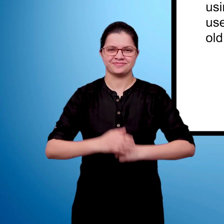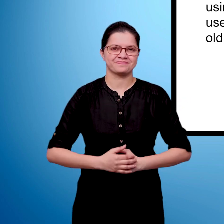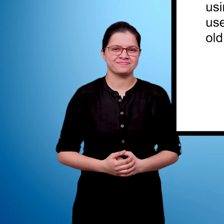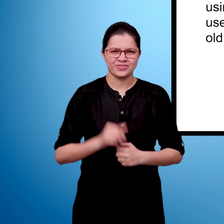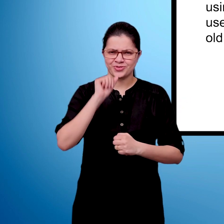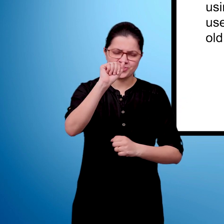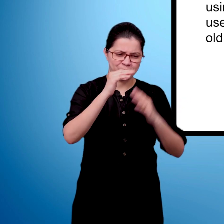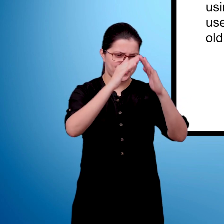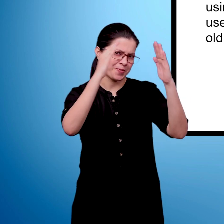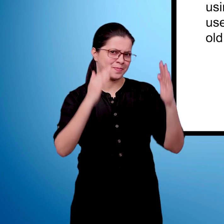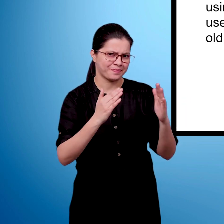Make a house,